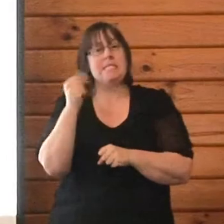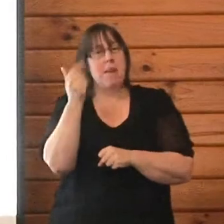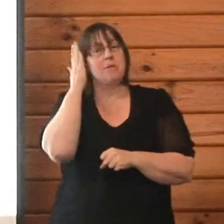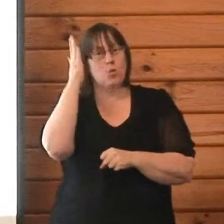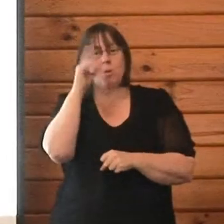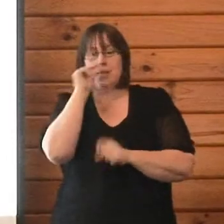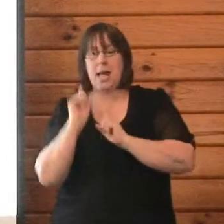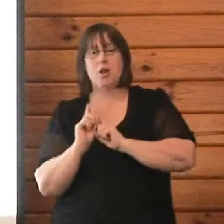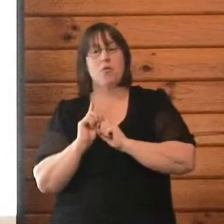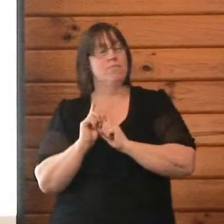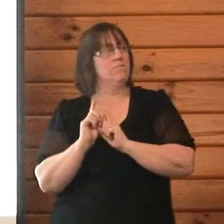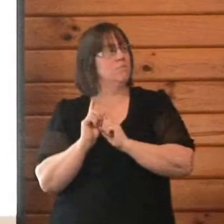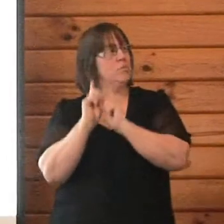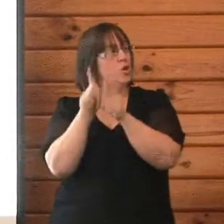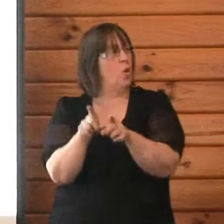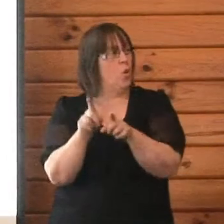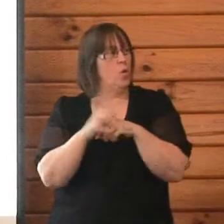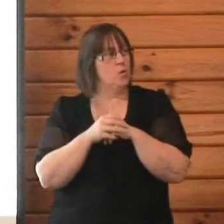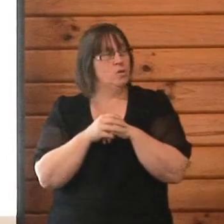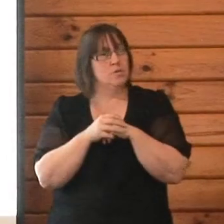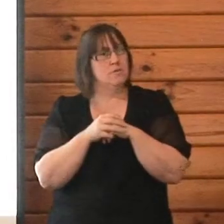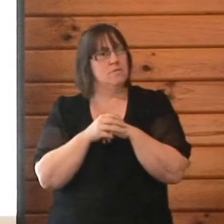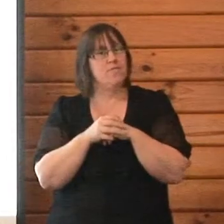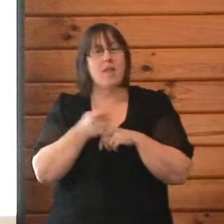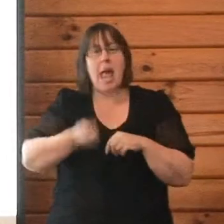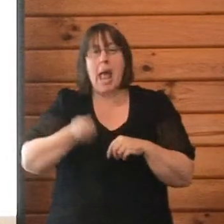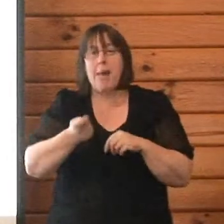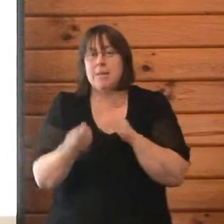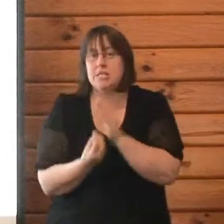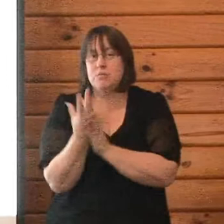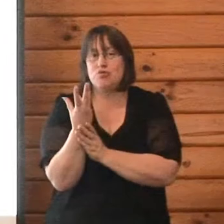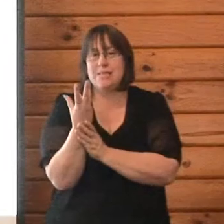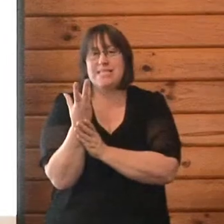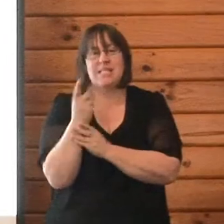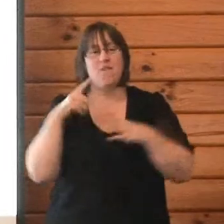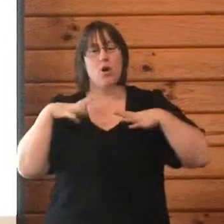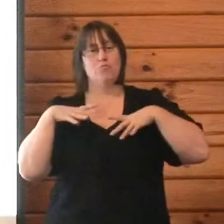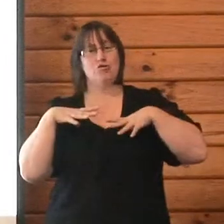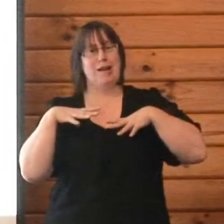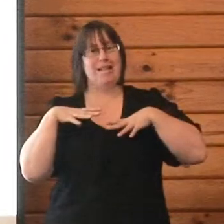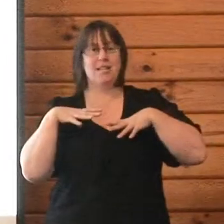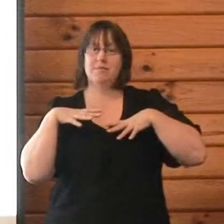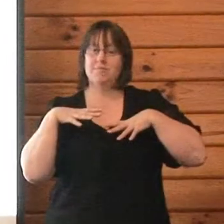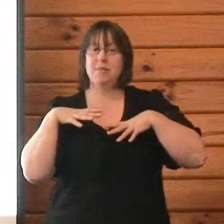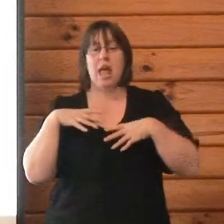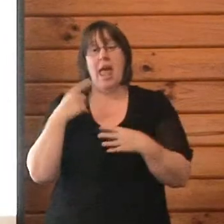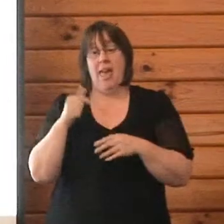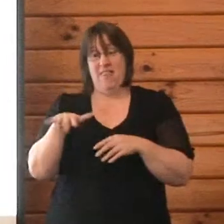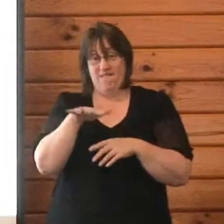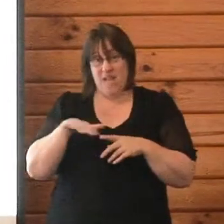Hamner for a break for the day and some families said it was the first time that school children